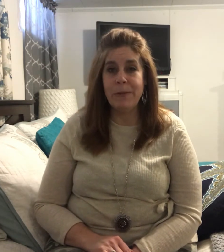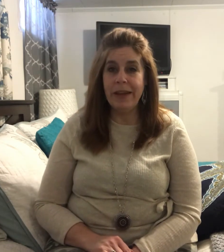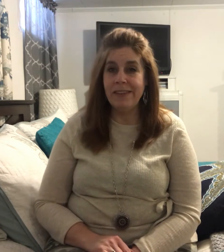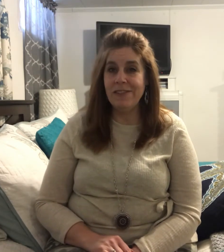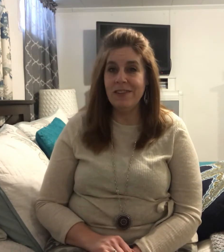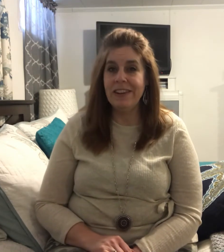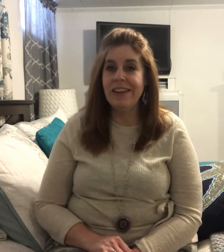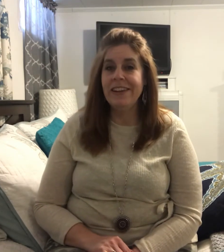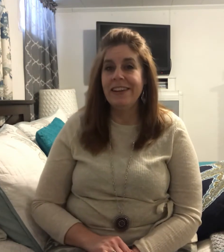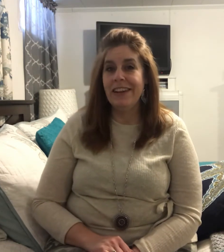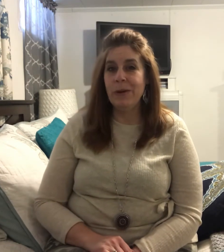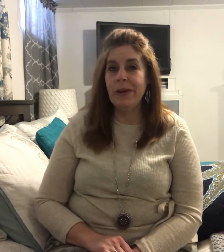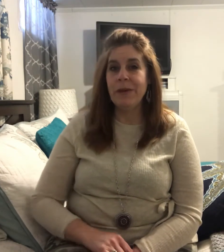pay attention. Here we go.